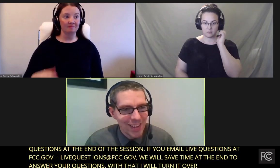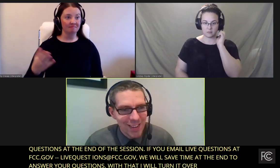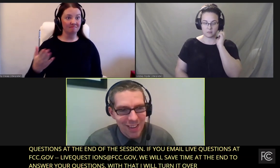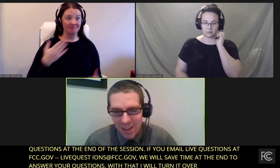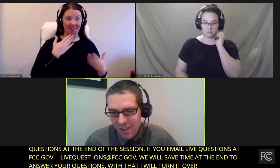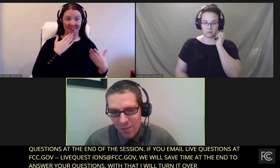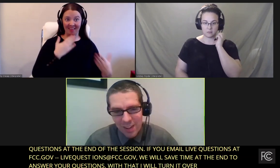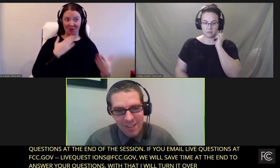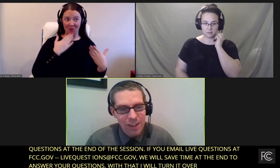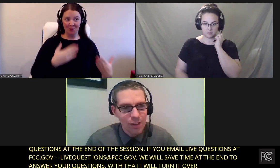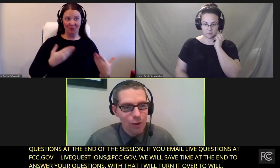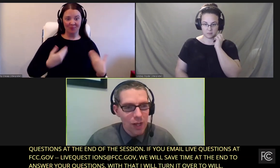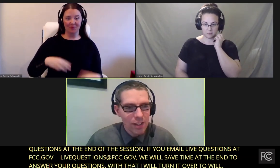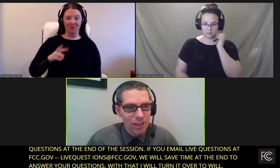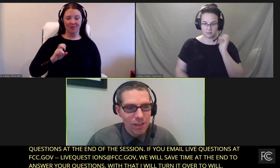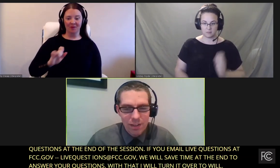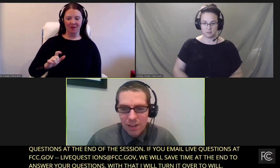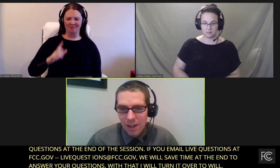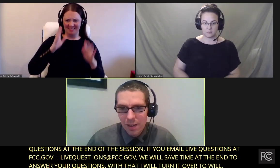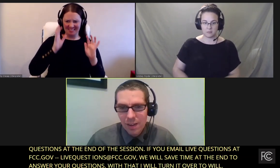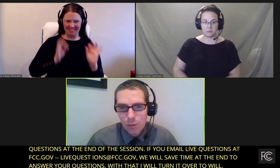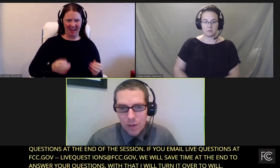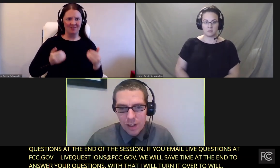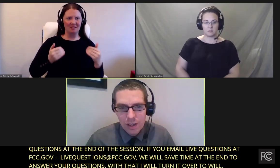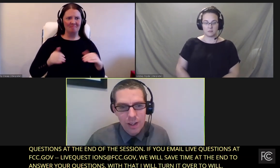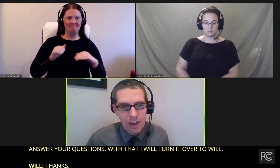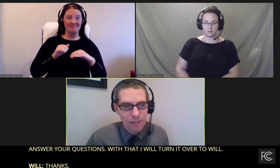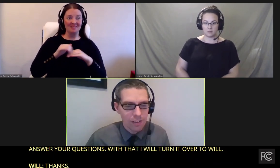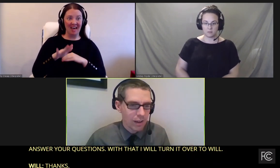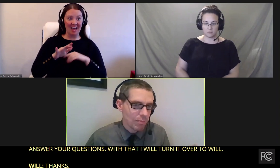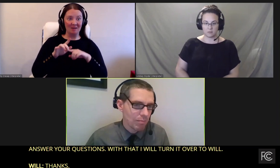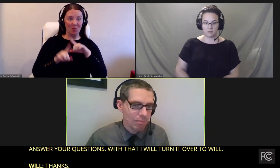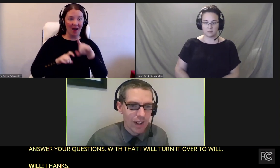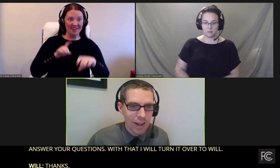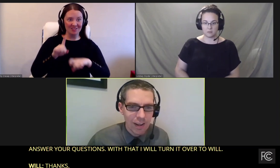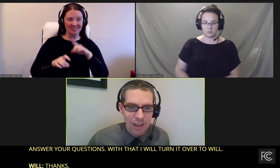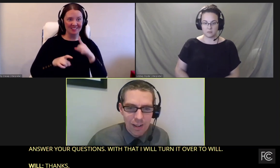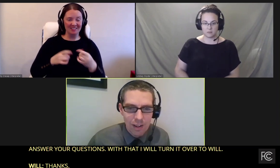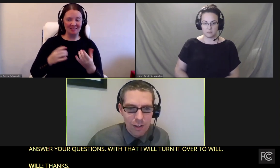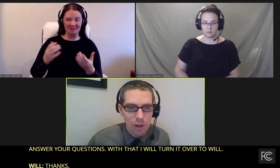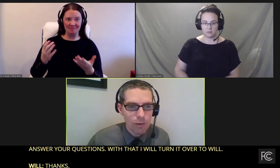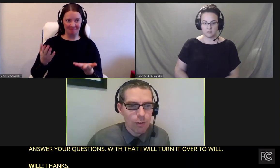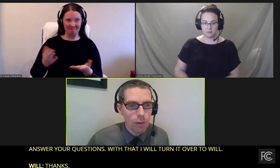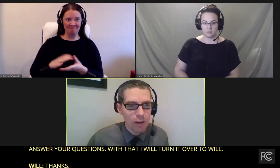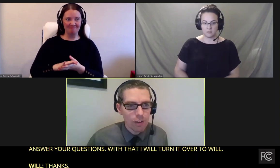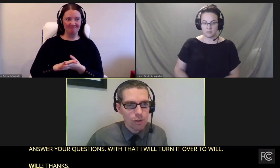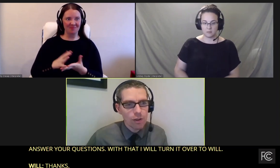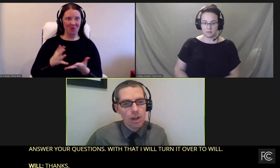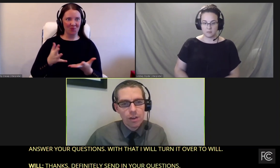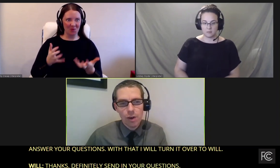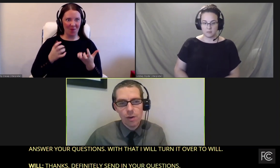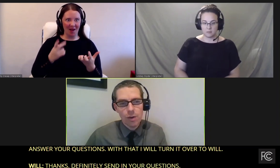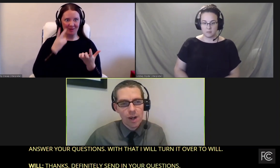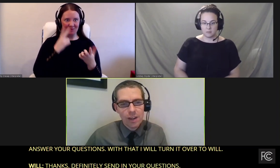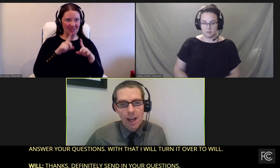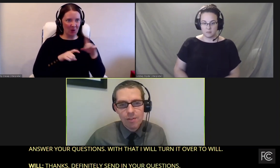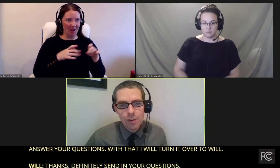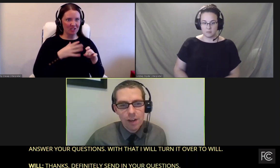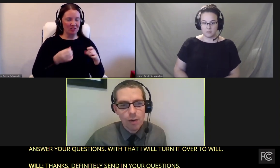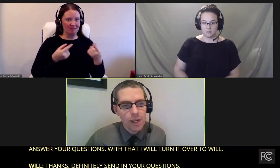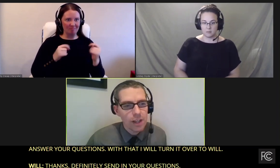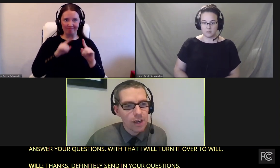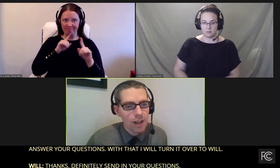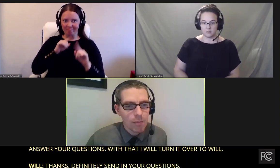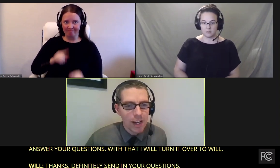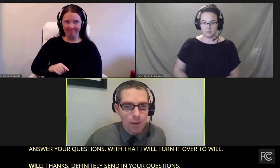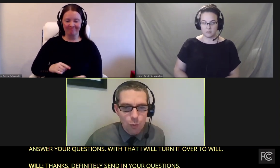Thanks. Yeah, definitely send in your questions. It would be nice to be able to respond to those. So good